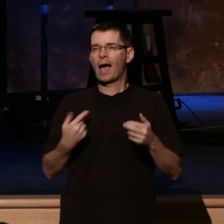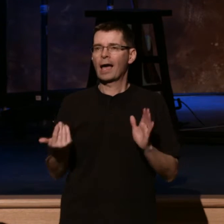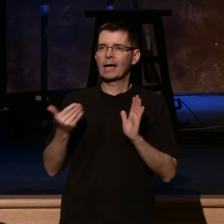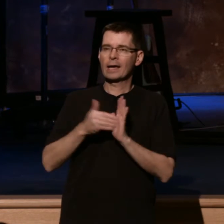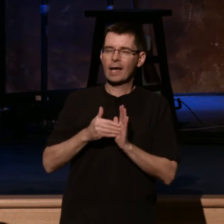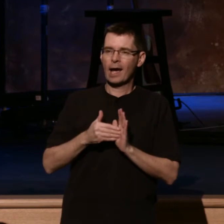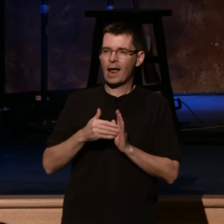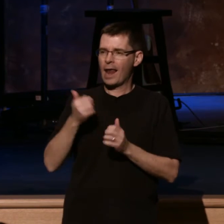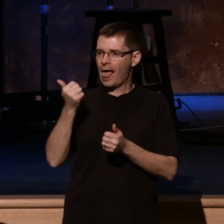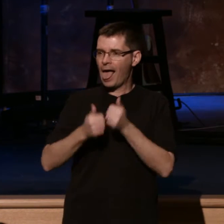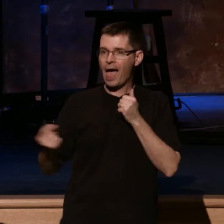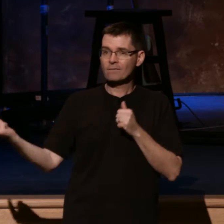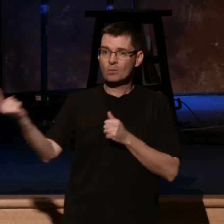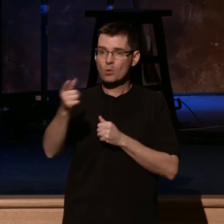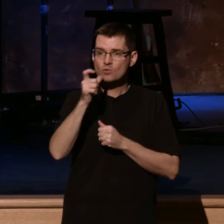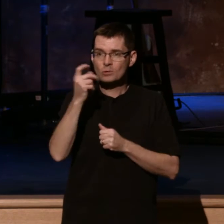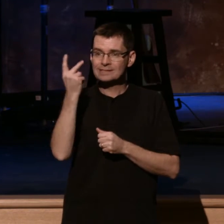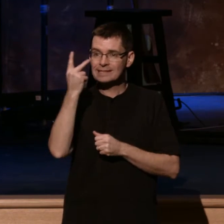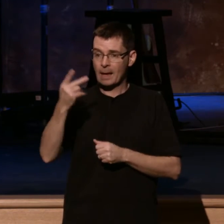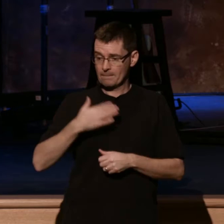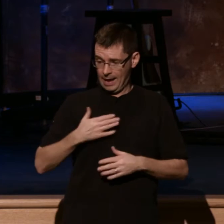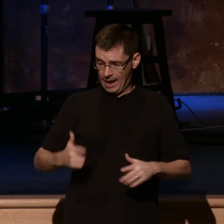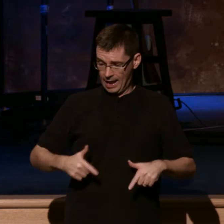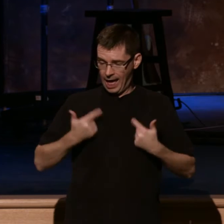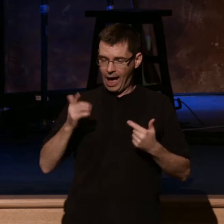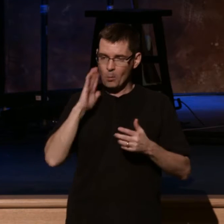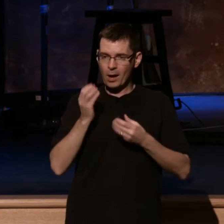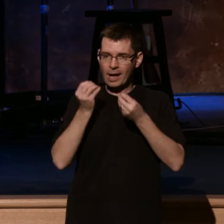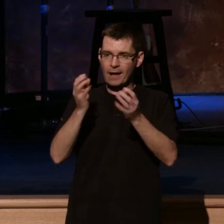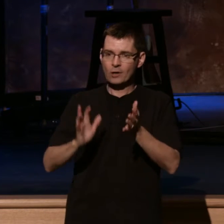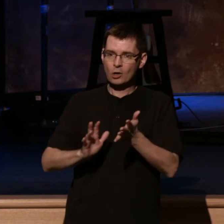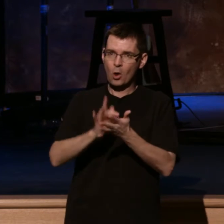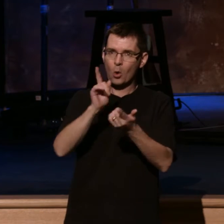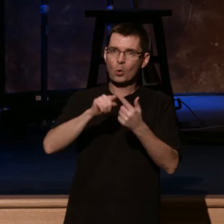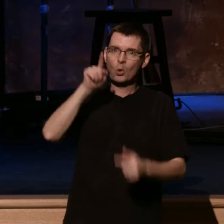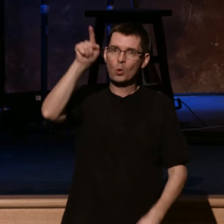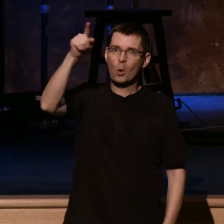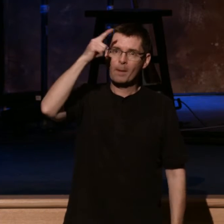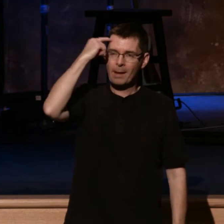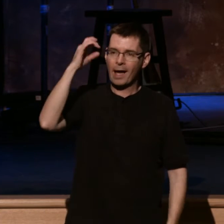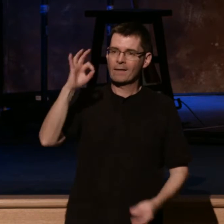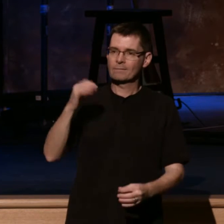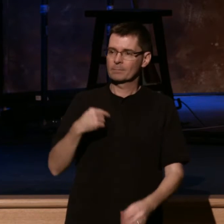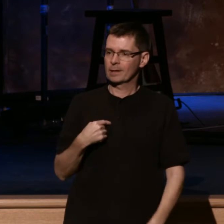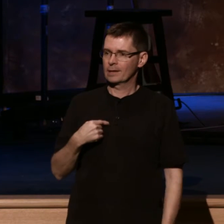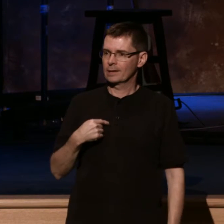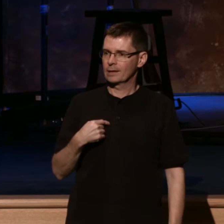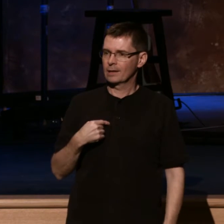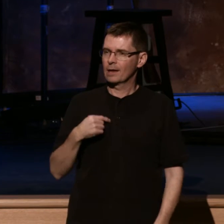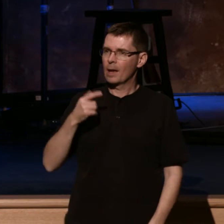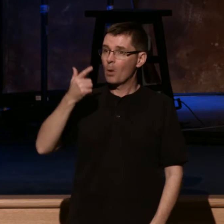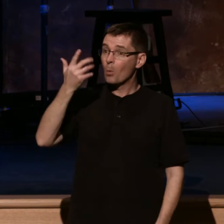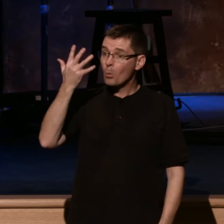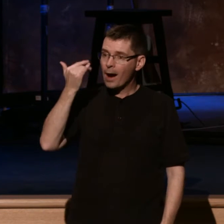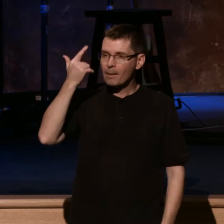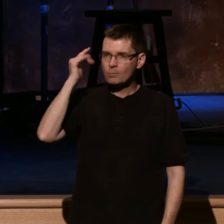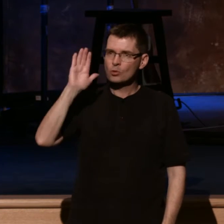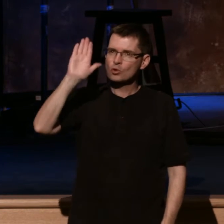life will glorify you because of me, that your glory may be paramount in everything